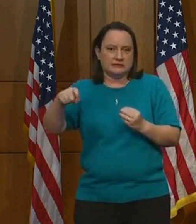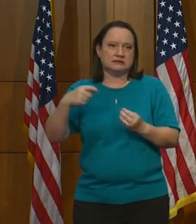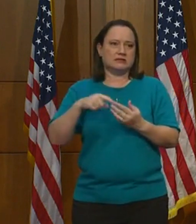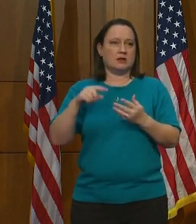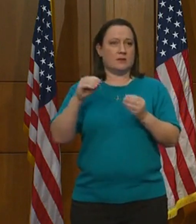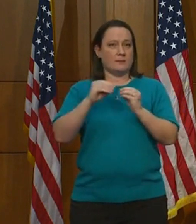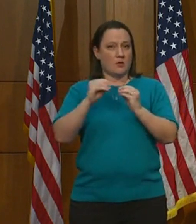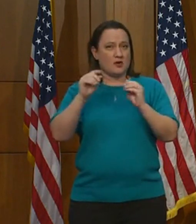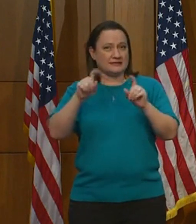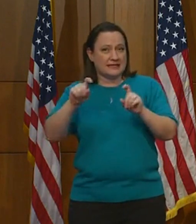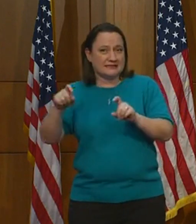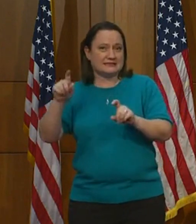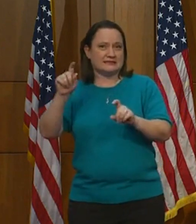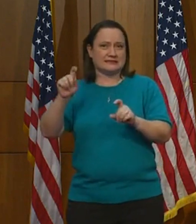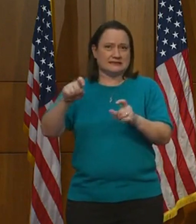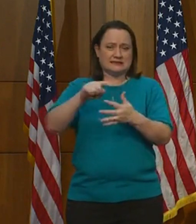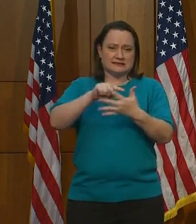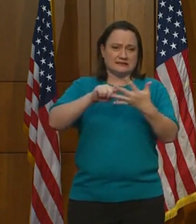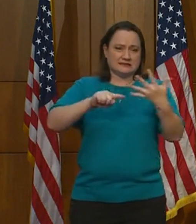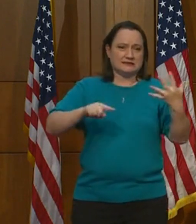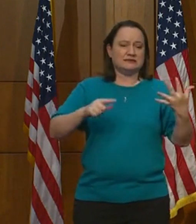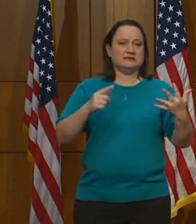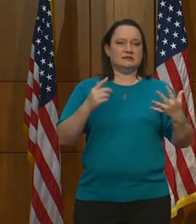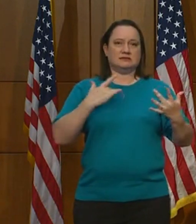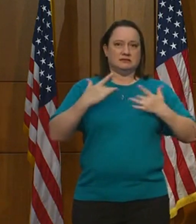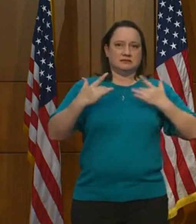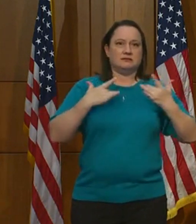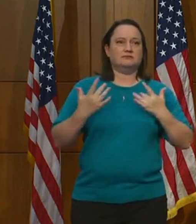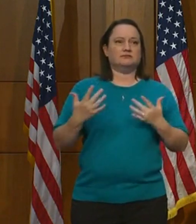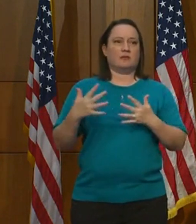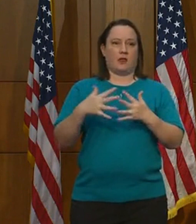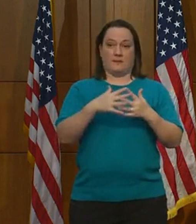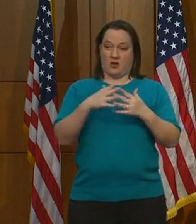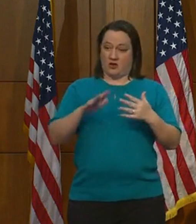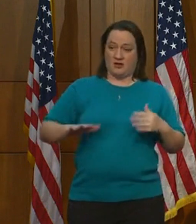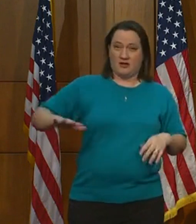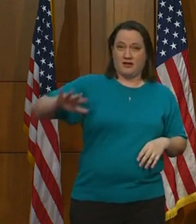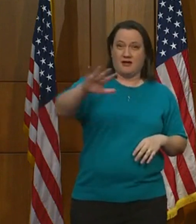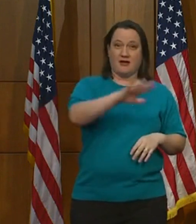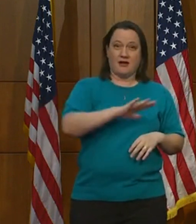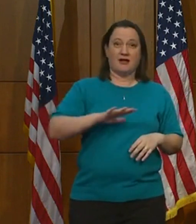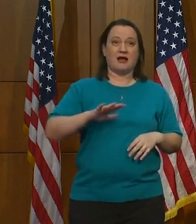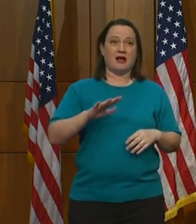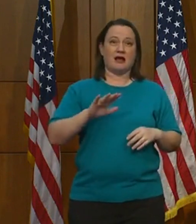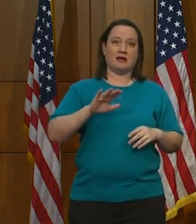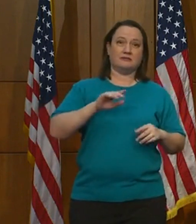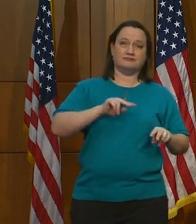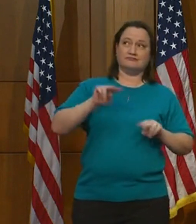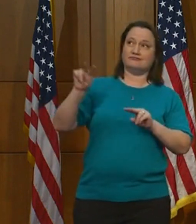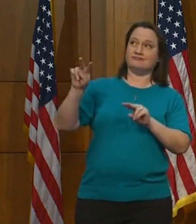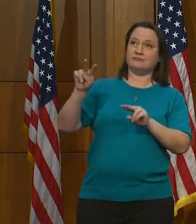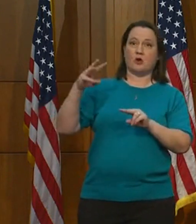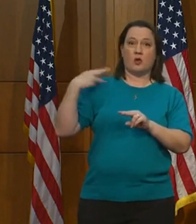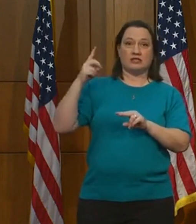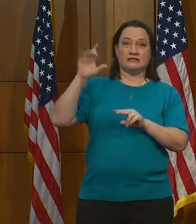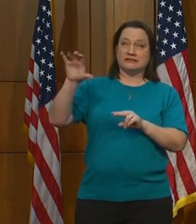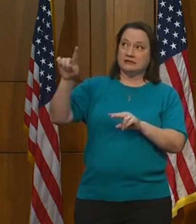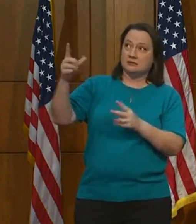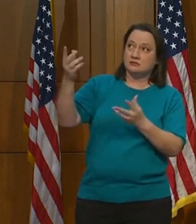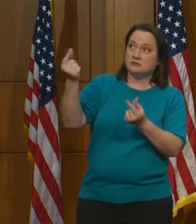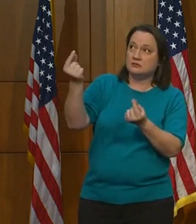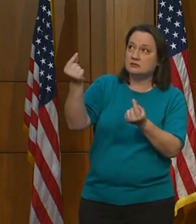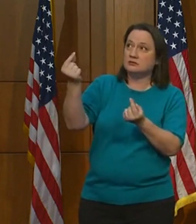more testing and testing supplies. America saw little to no leadership from Washington,